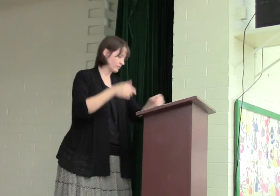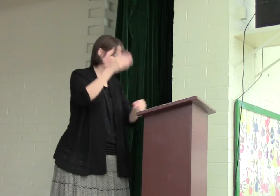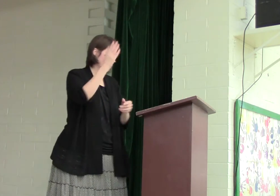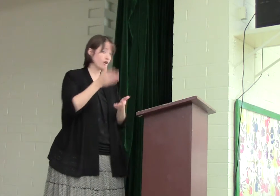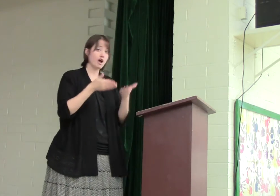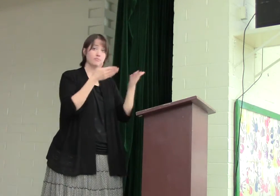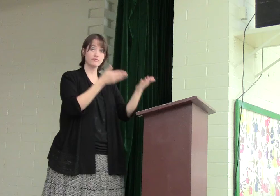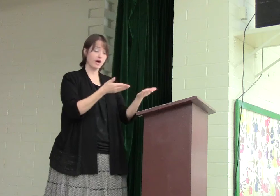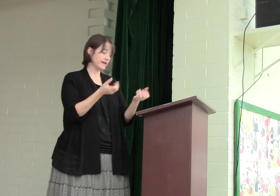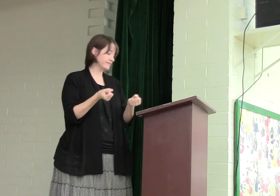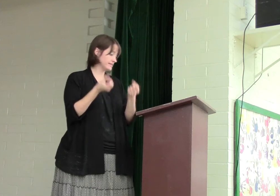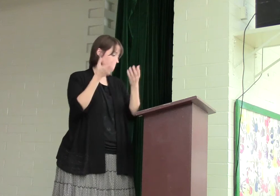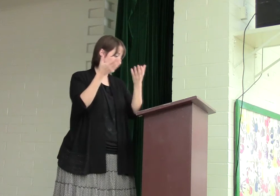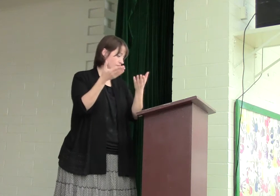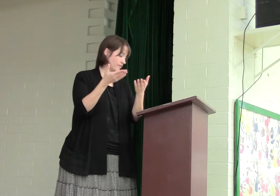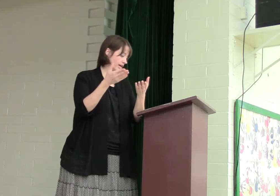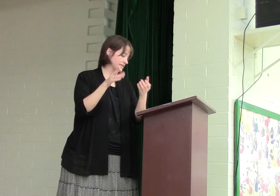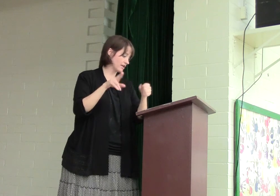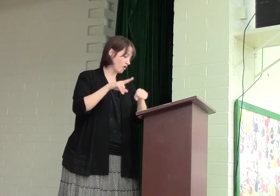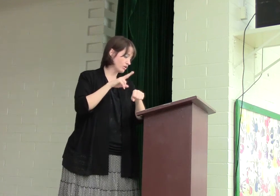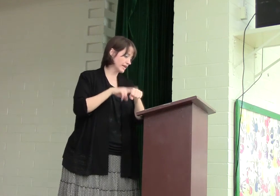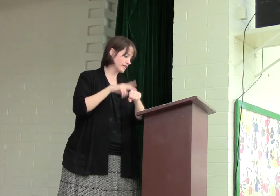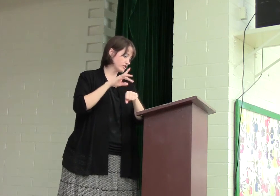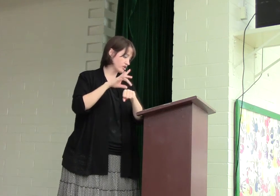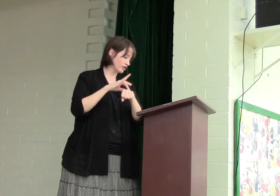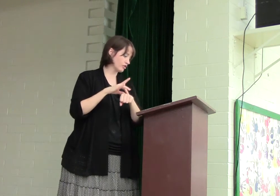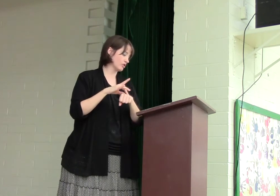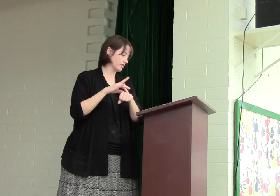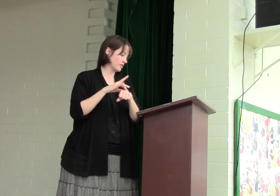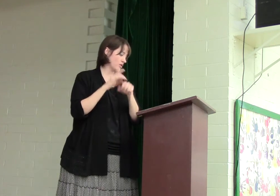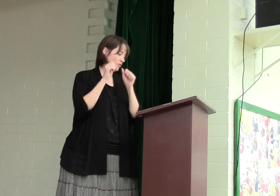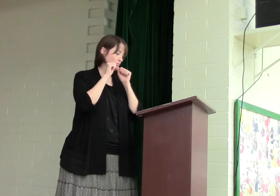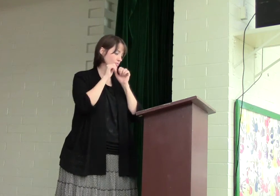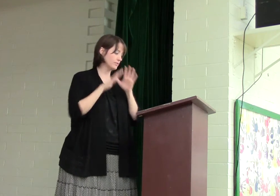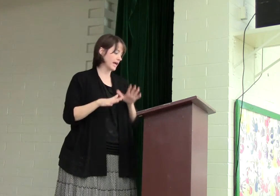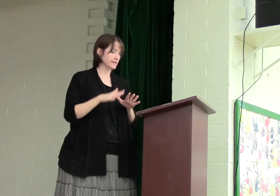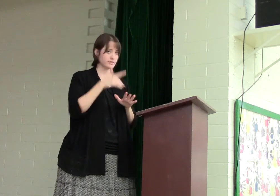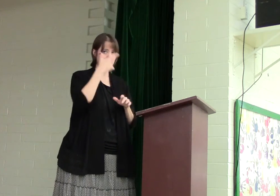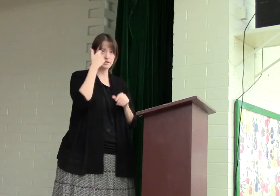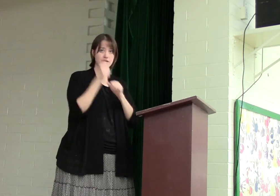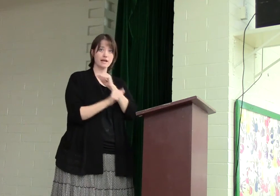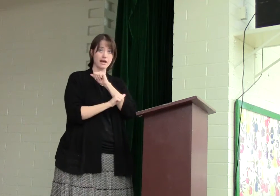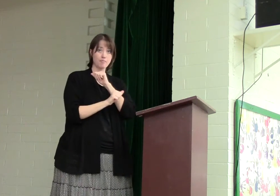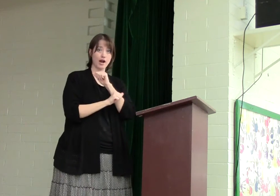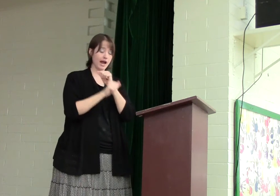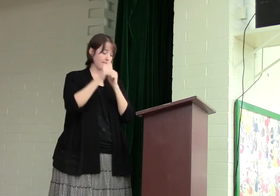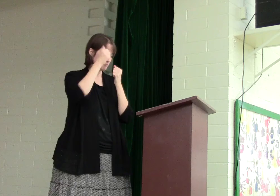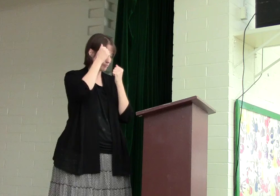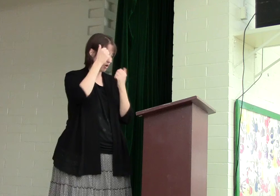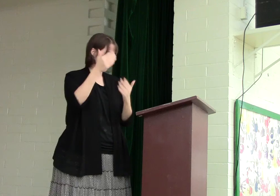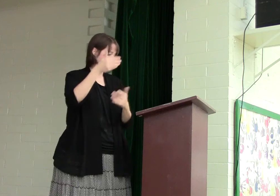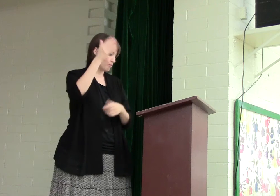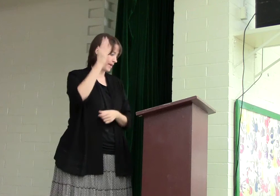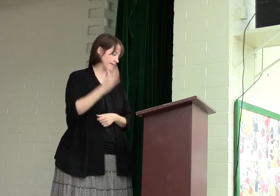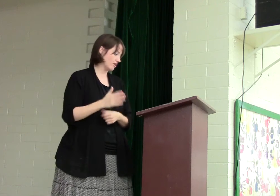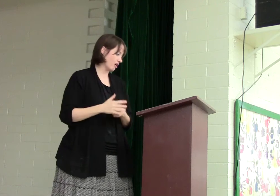God provided the sacrifice and all nations on earth were blessed because Abraham obeyed God.